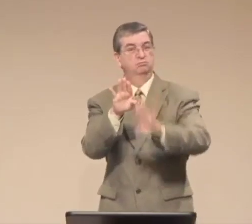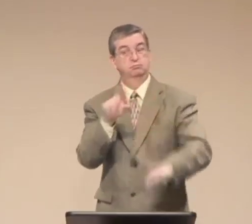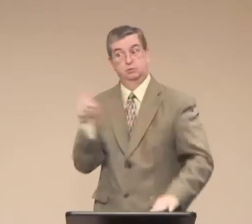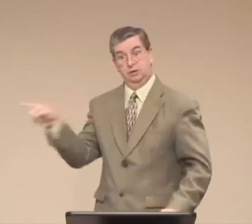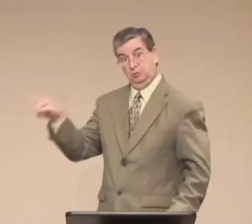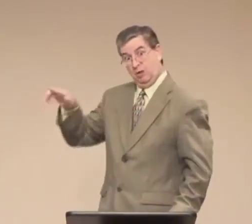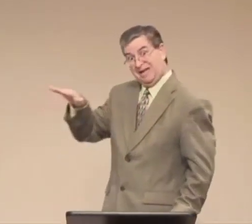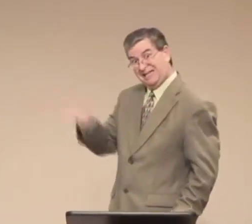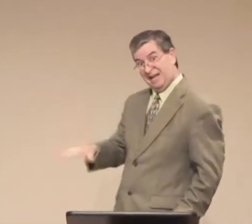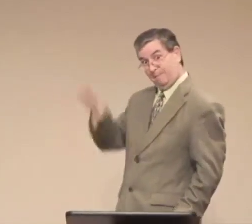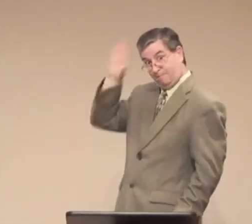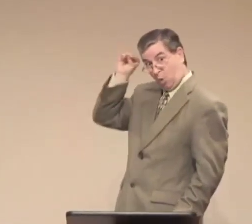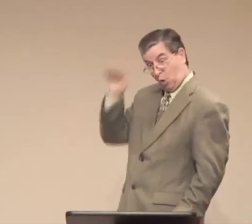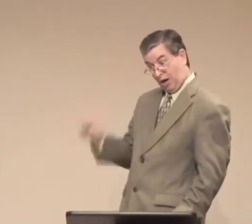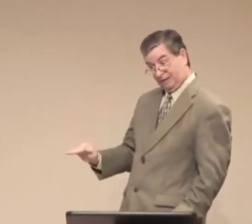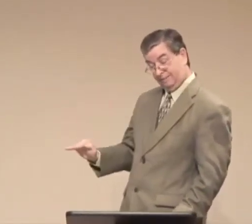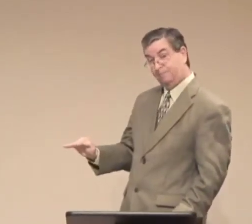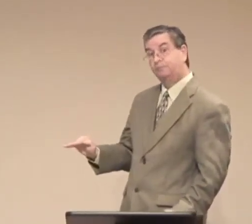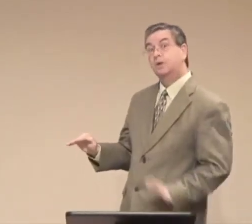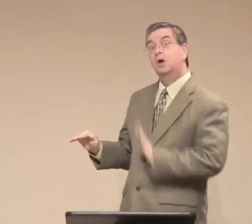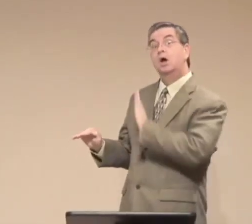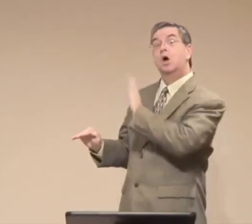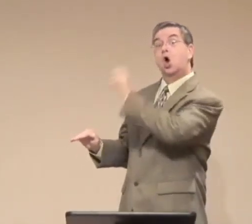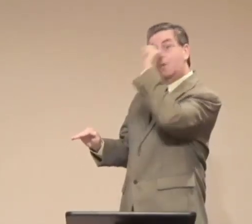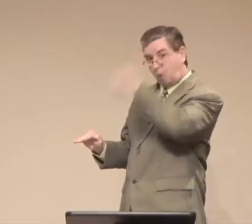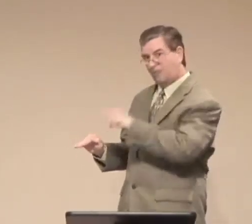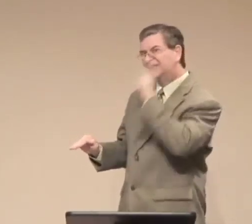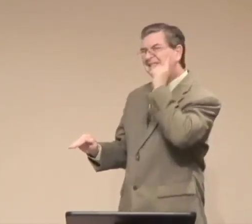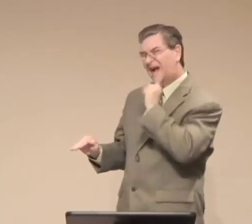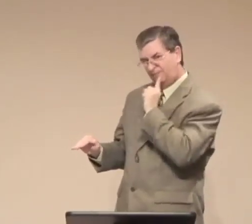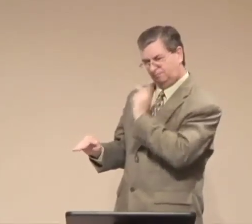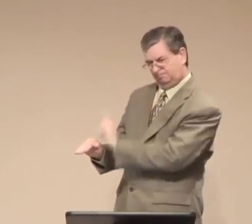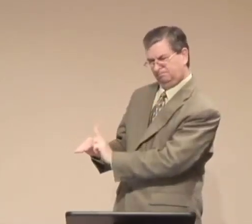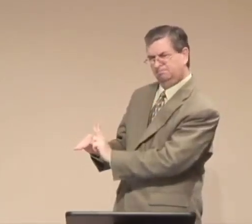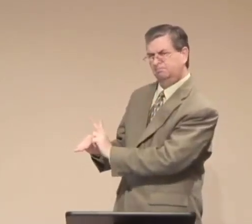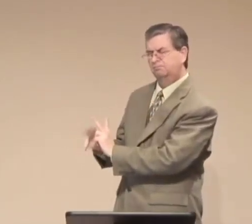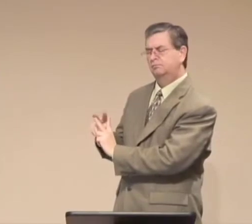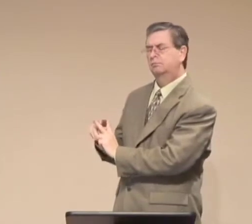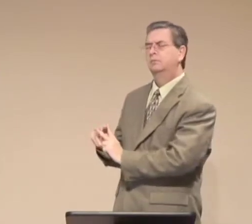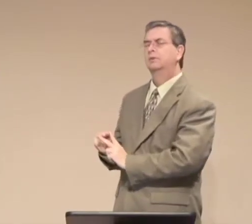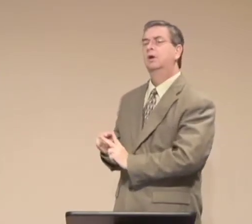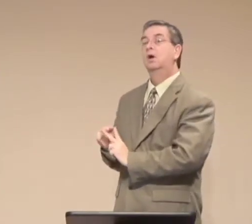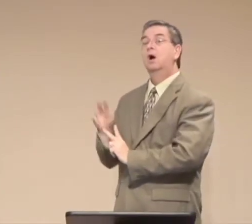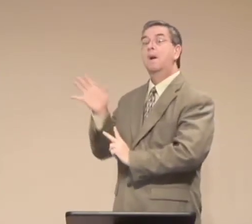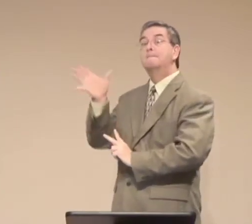I do have one more story about honoring mothers that I want to share.